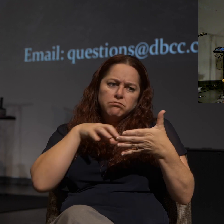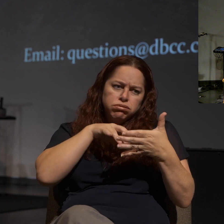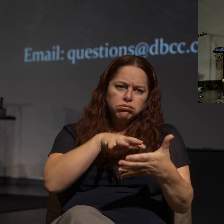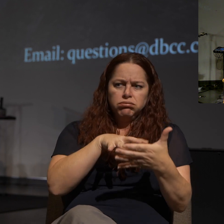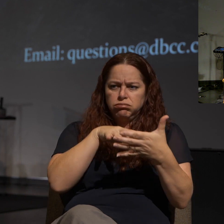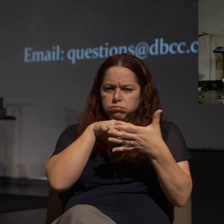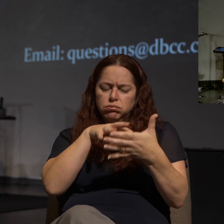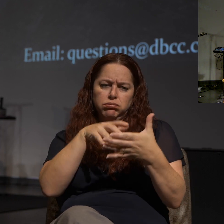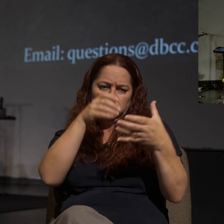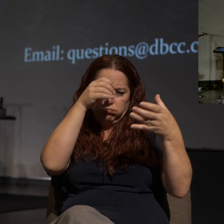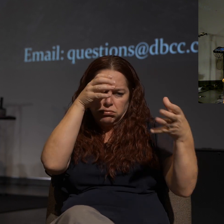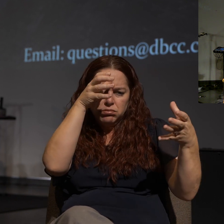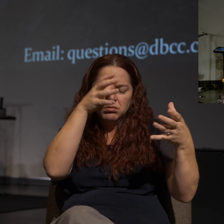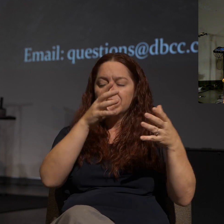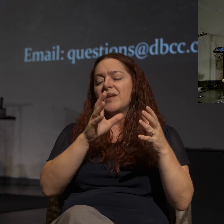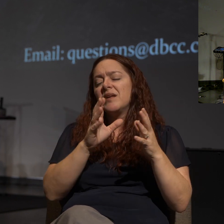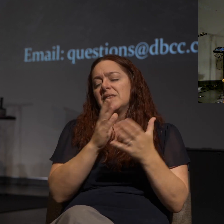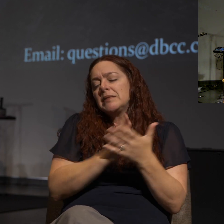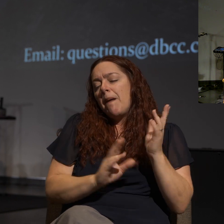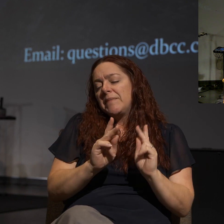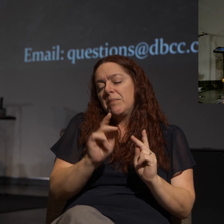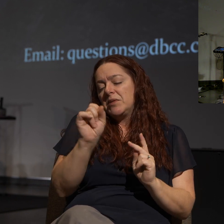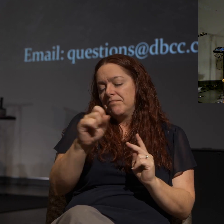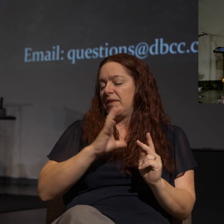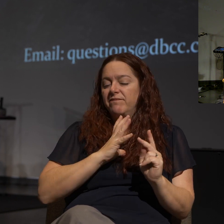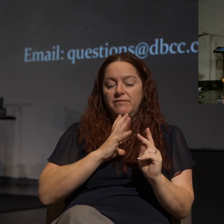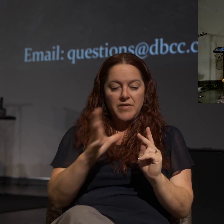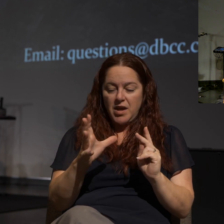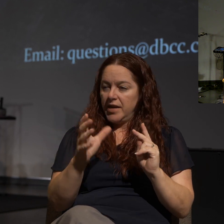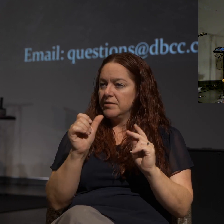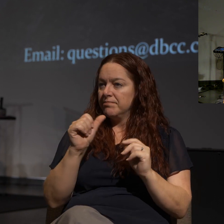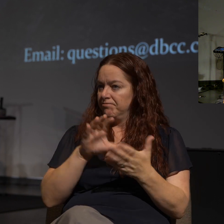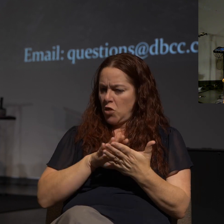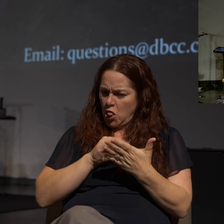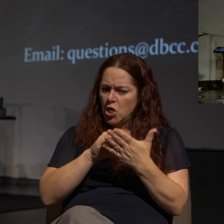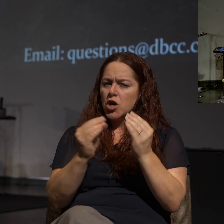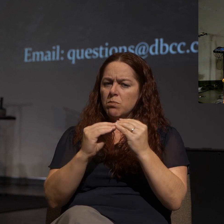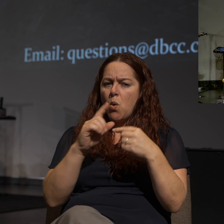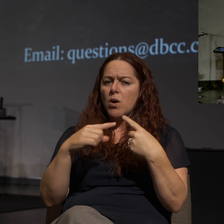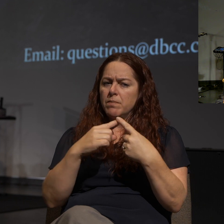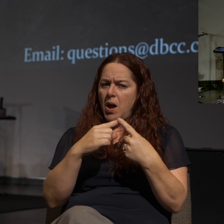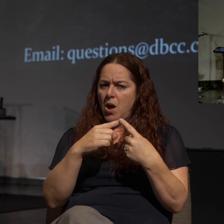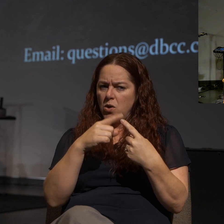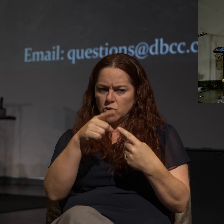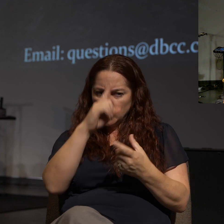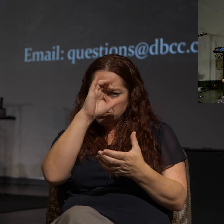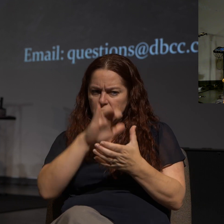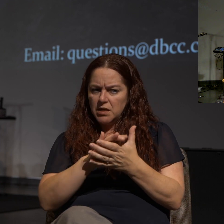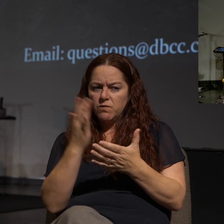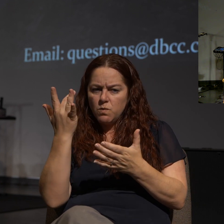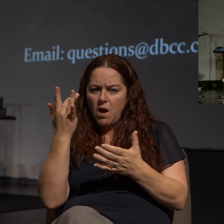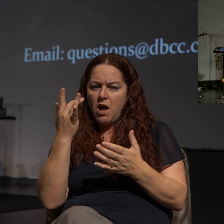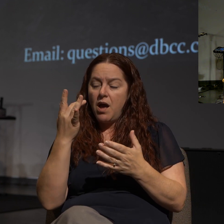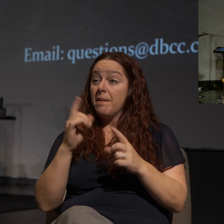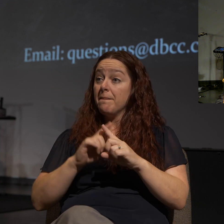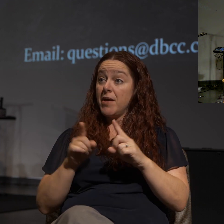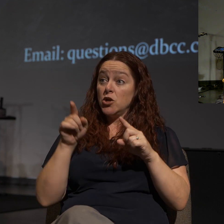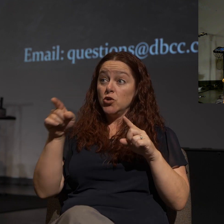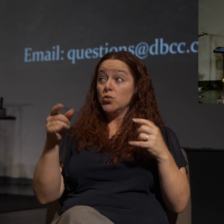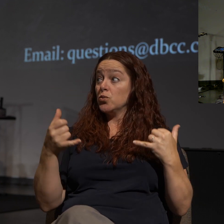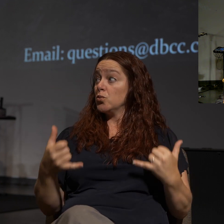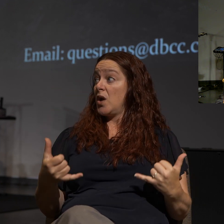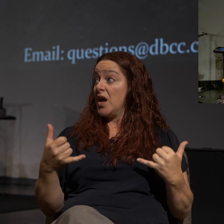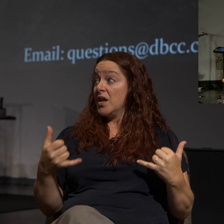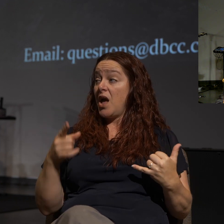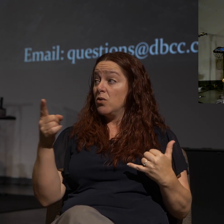study, study, study, study, and that's very good. And I am all for knowing better about what we believe and why. But you, right now,